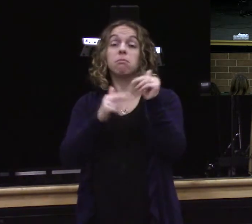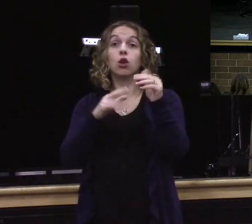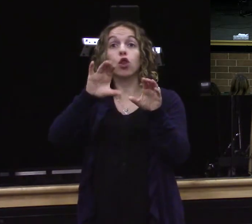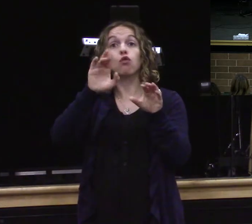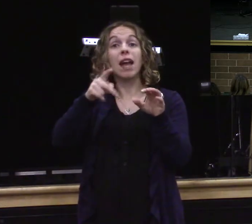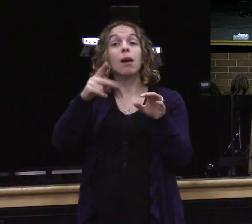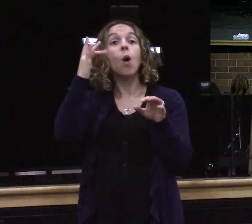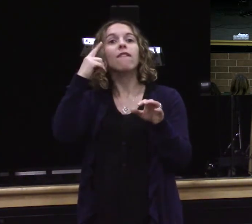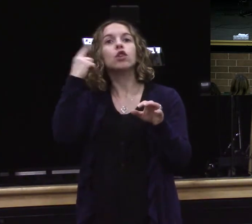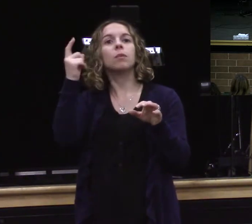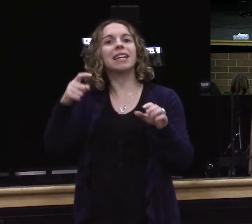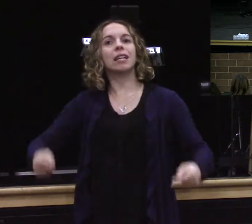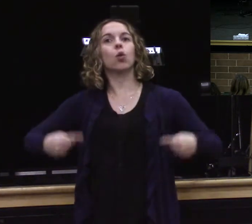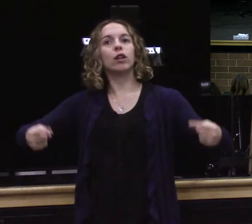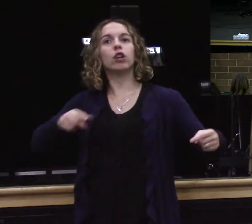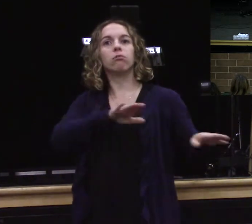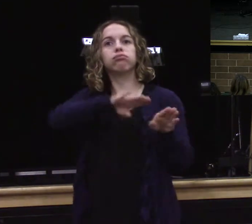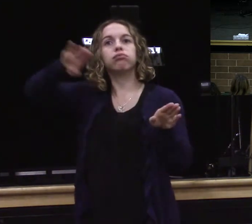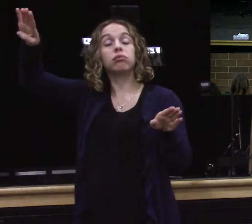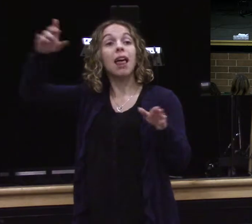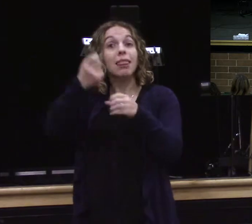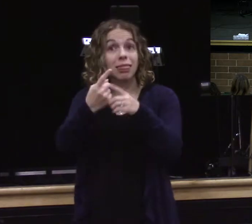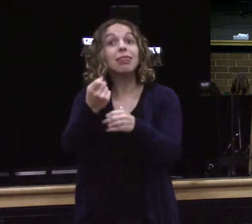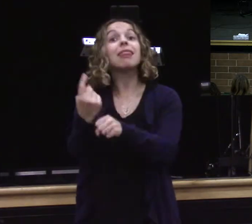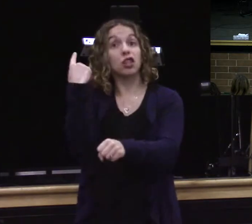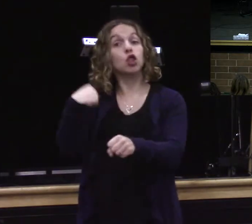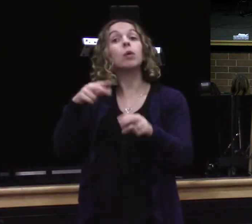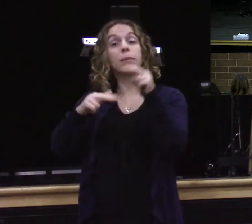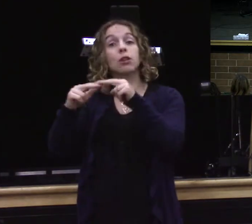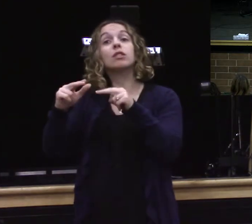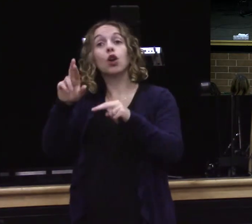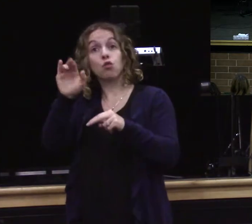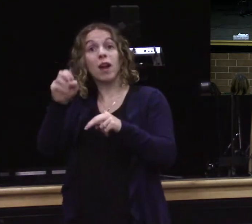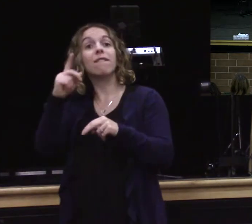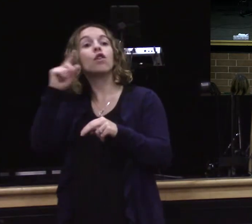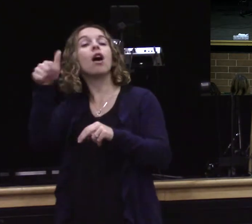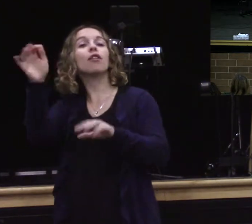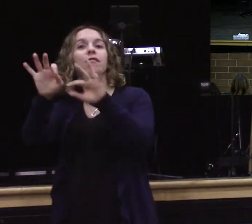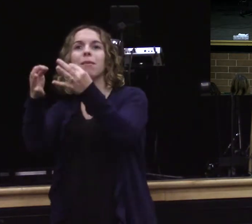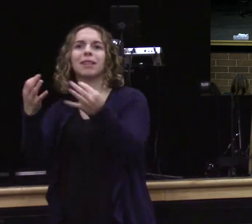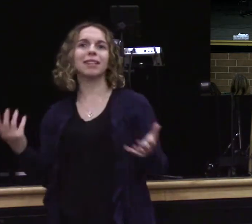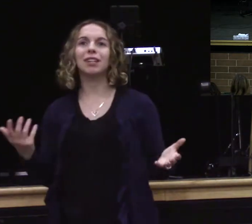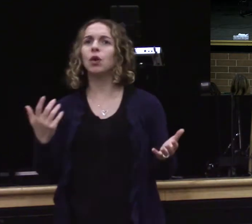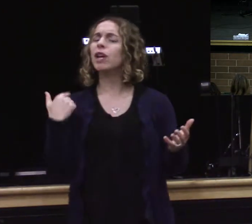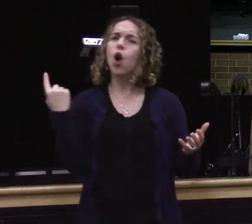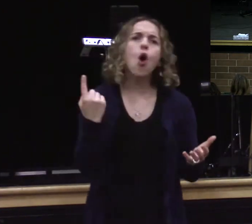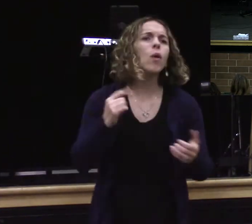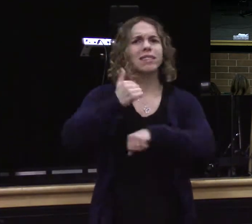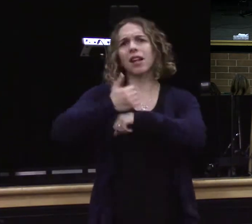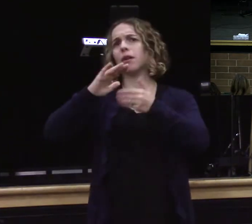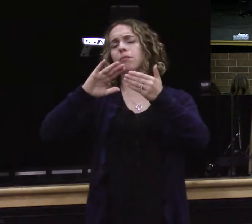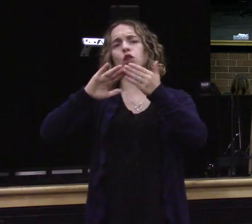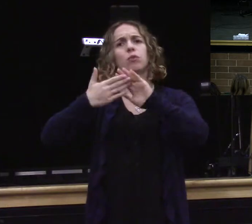ramp hallelujah last year we built a ramp for another family we do those things you'll find them in the bulletin we call them